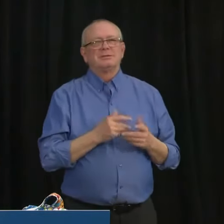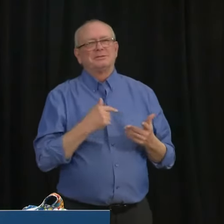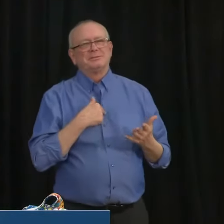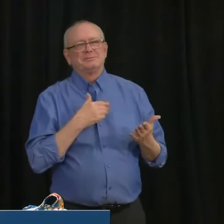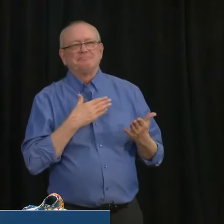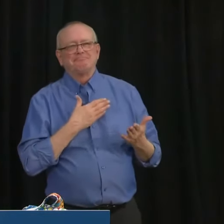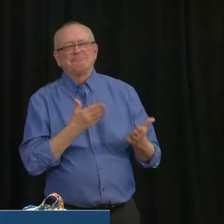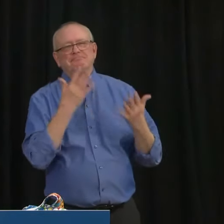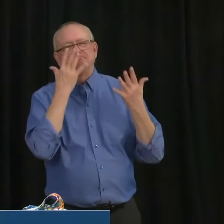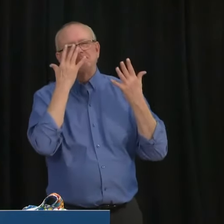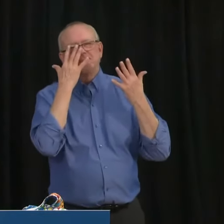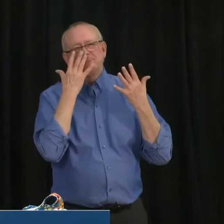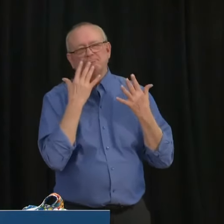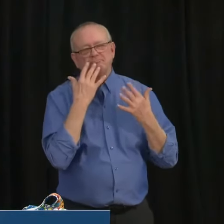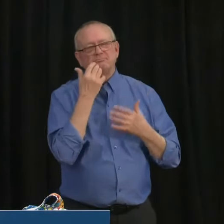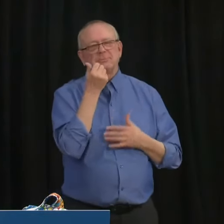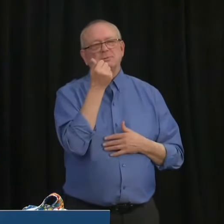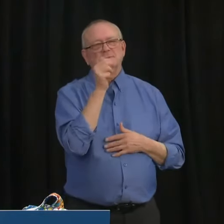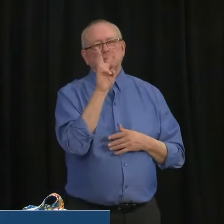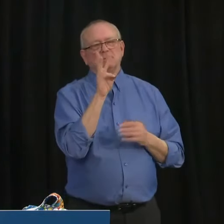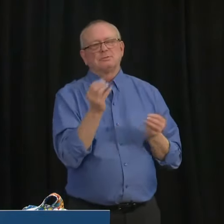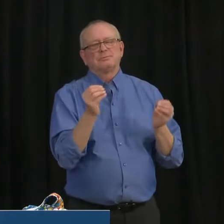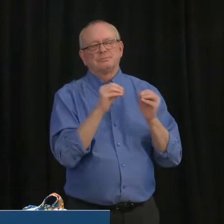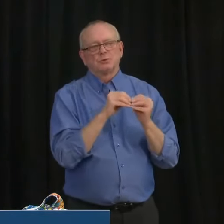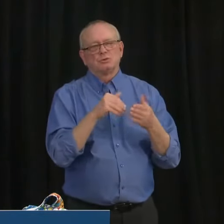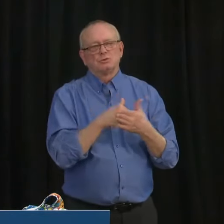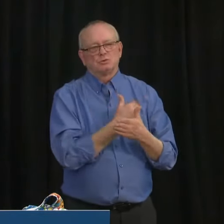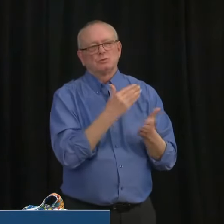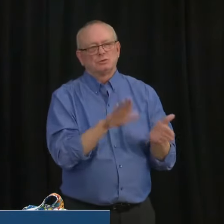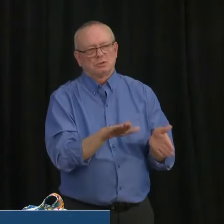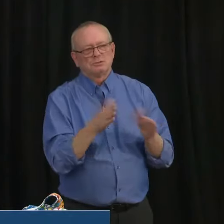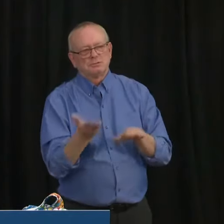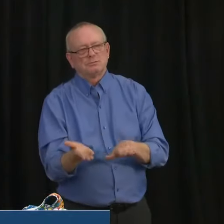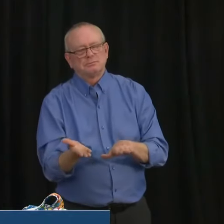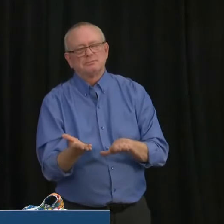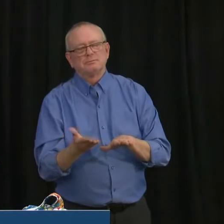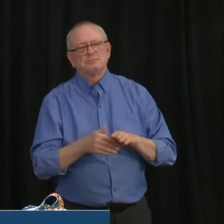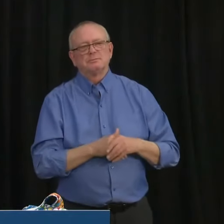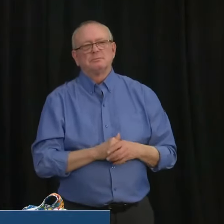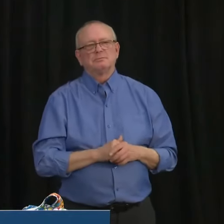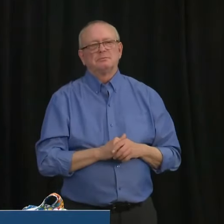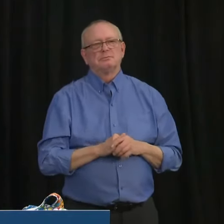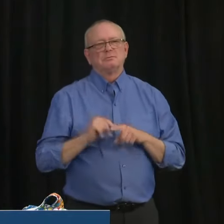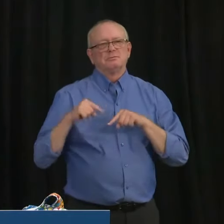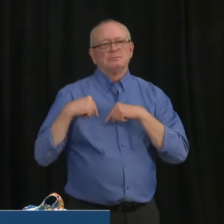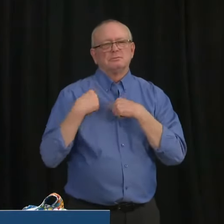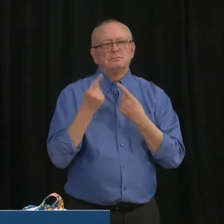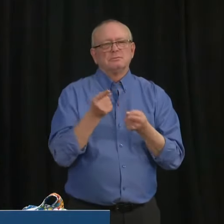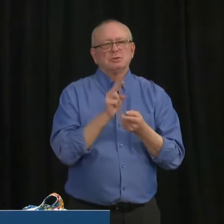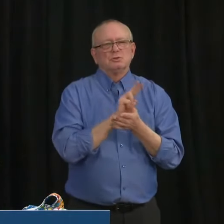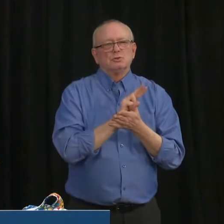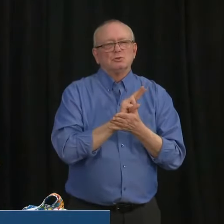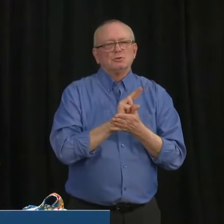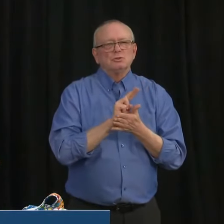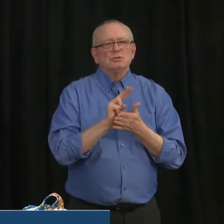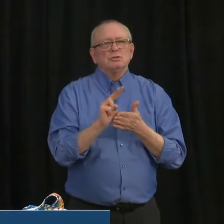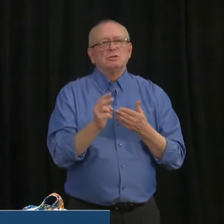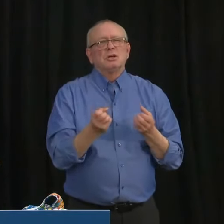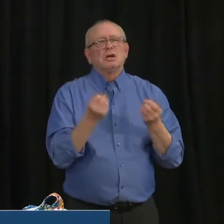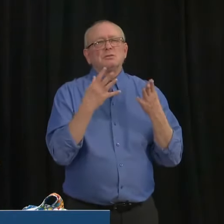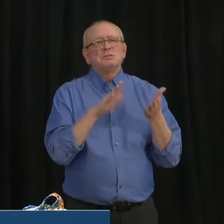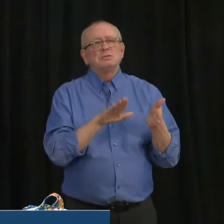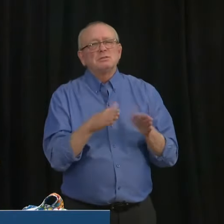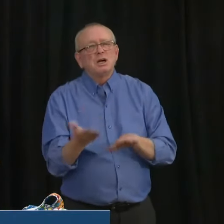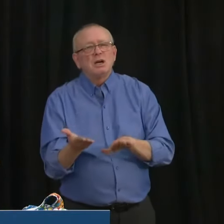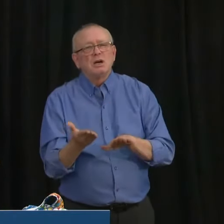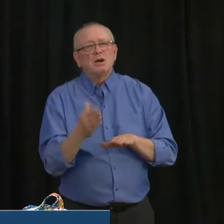new deaths from COVID-19 in Alberta. In the last two weeks alone we have lost 103 people